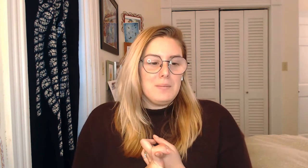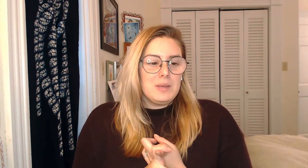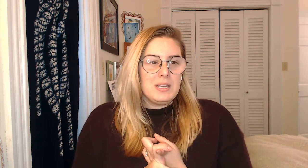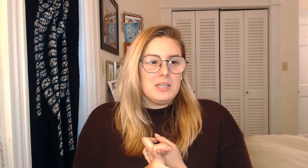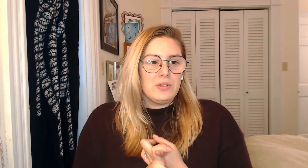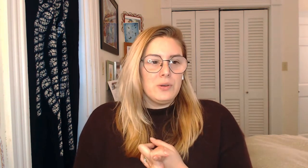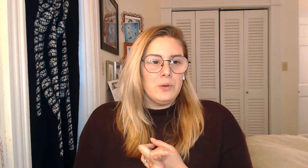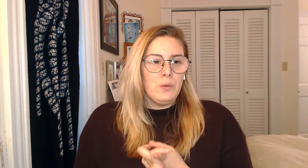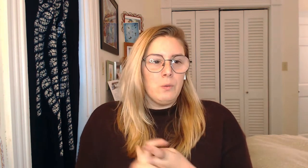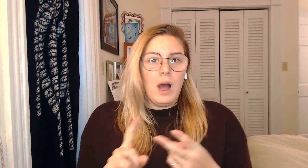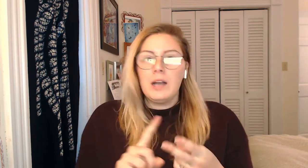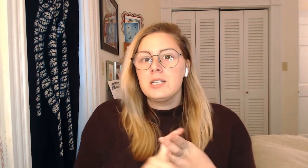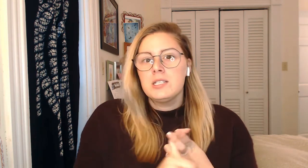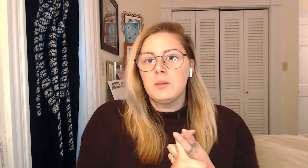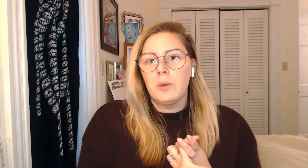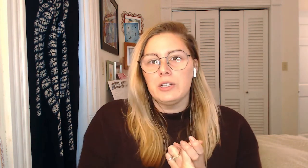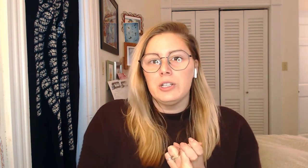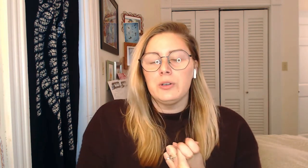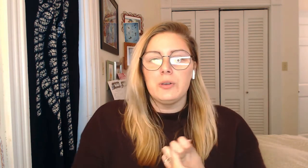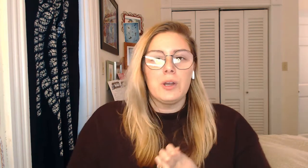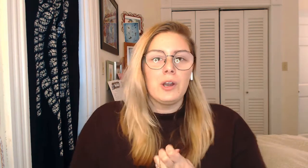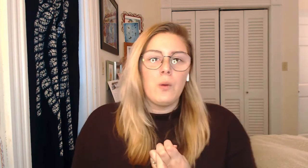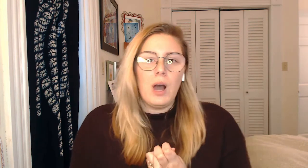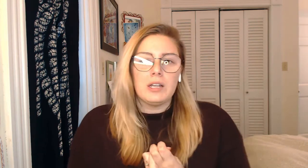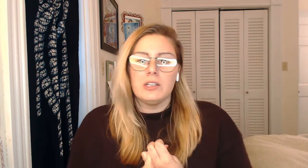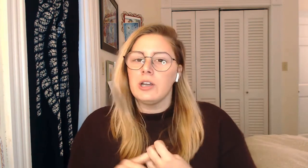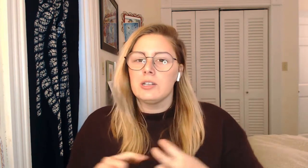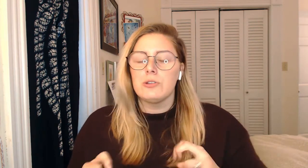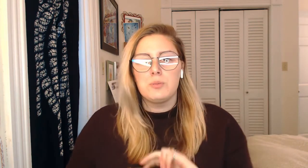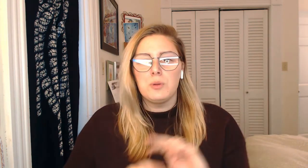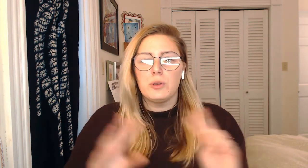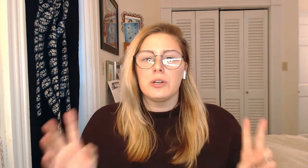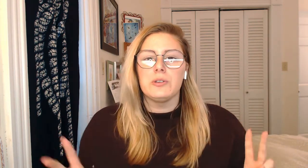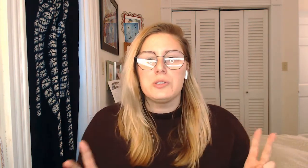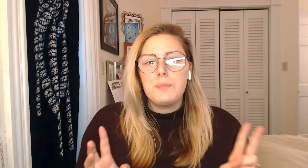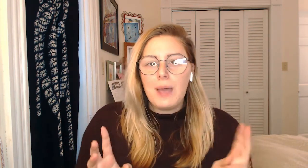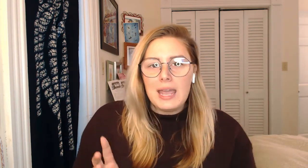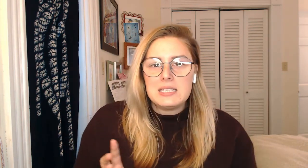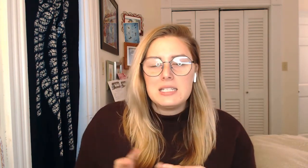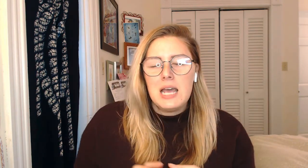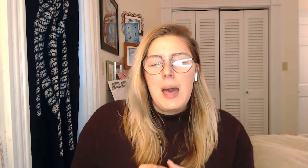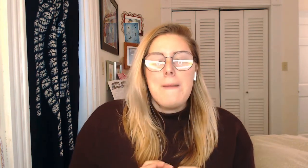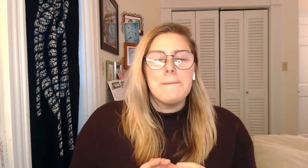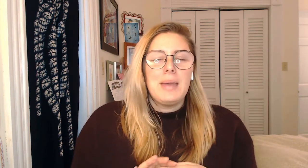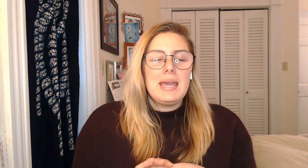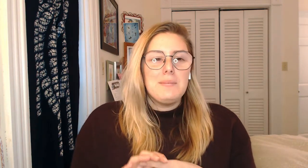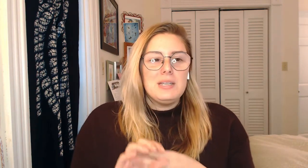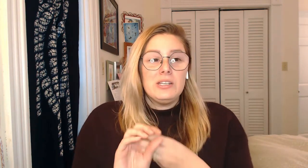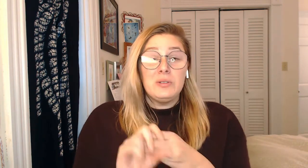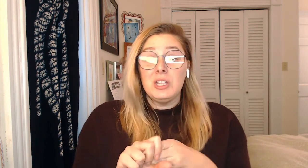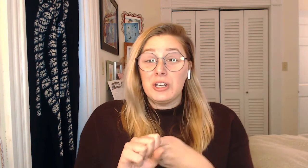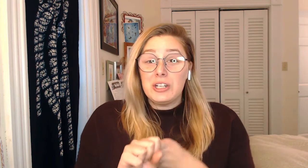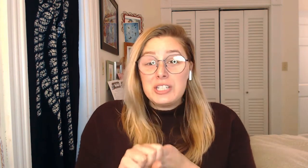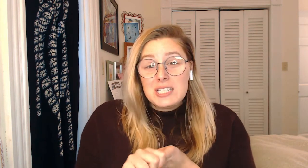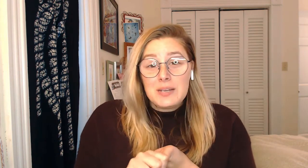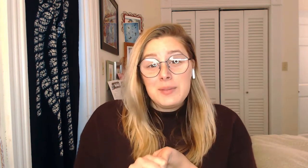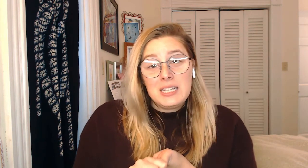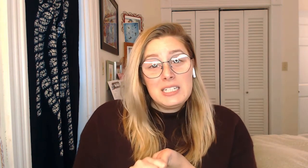you walked somewhere new. You went on a walk and you got to explore a new space. Maybe you learned something new